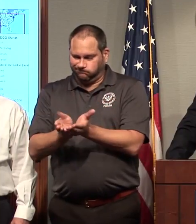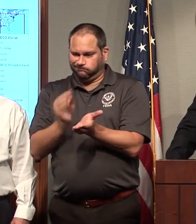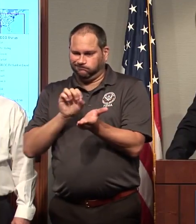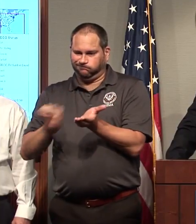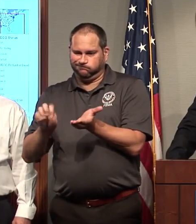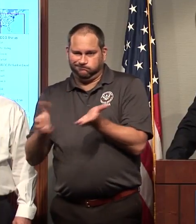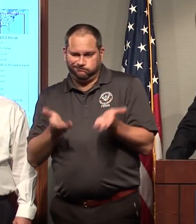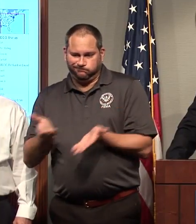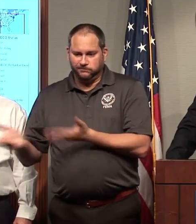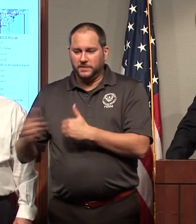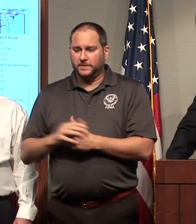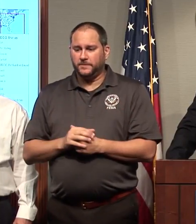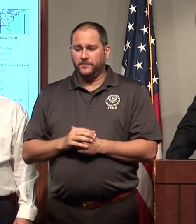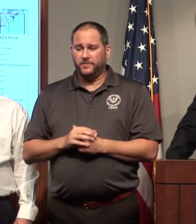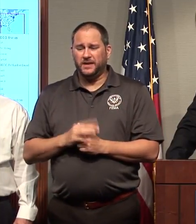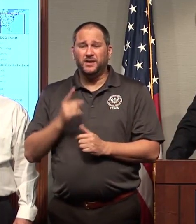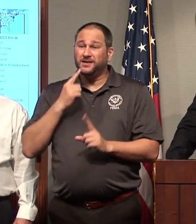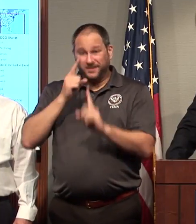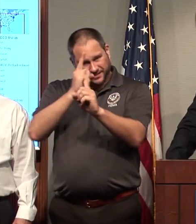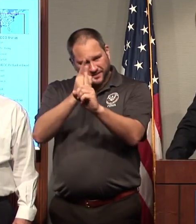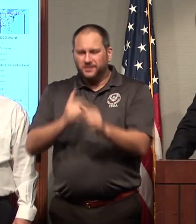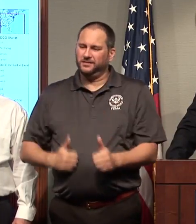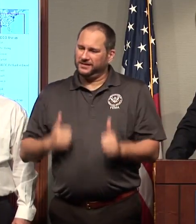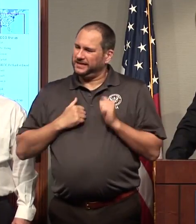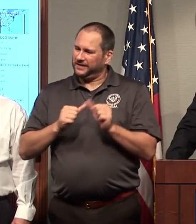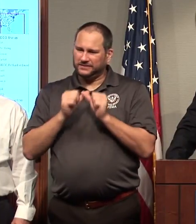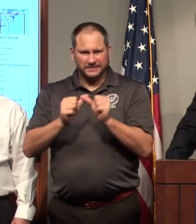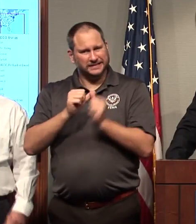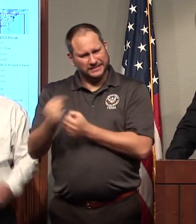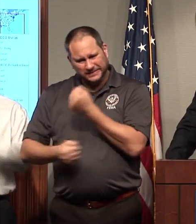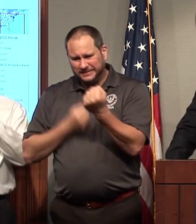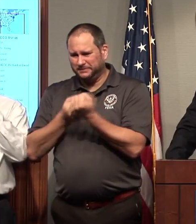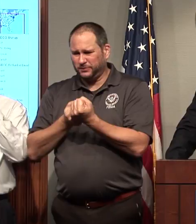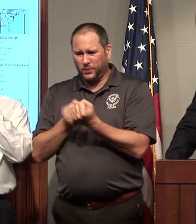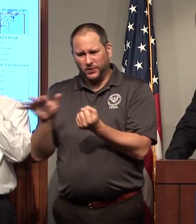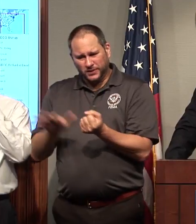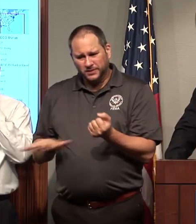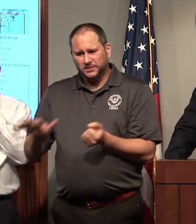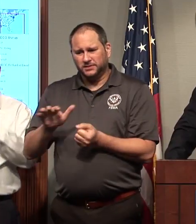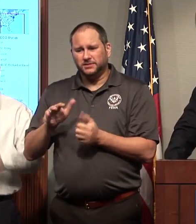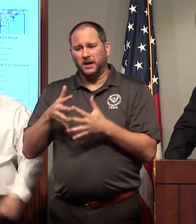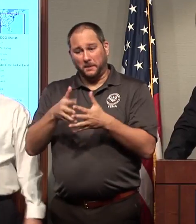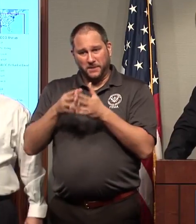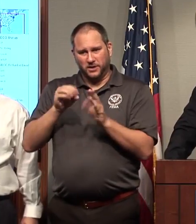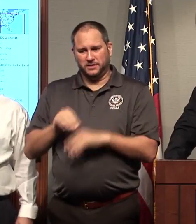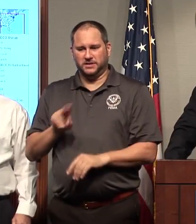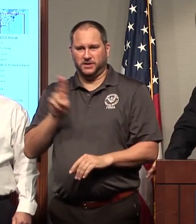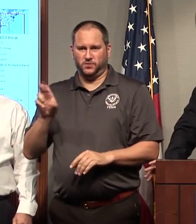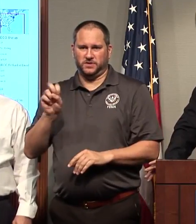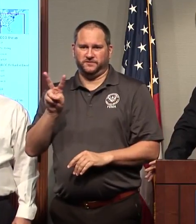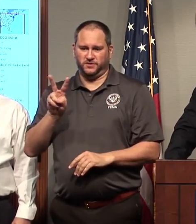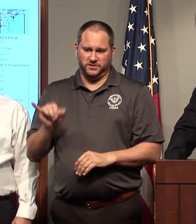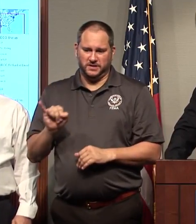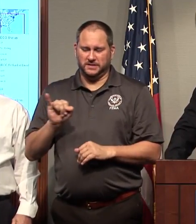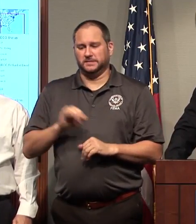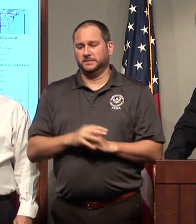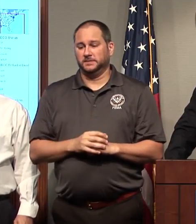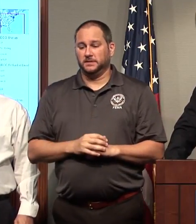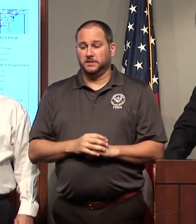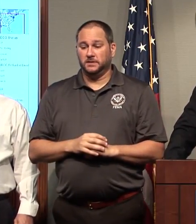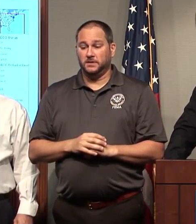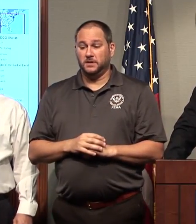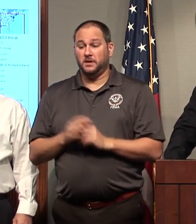understand the life sustainment missions to support our partners in the Virgin Islands. Moving to the continental United